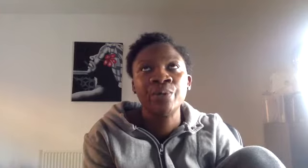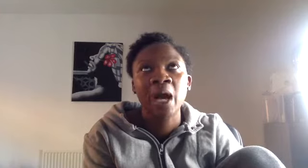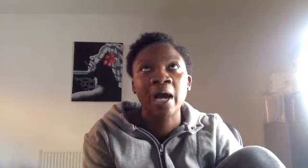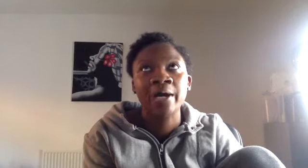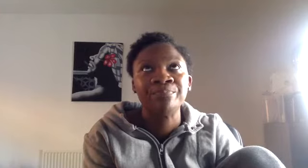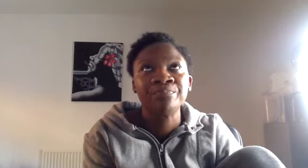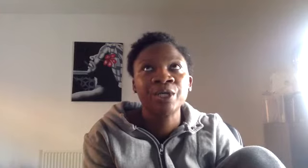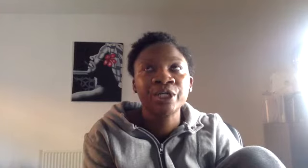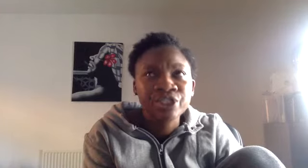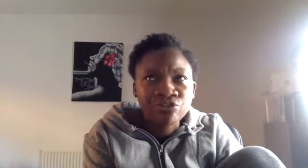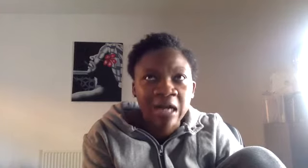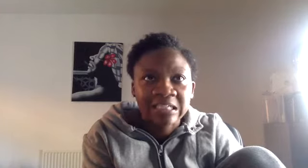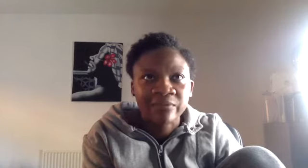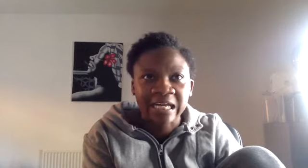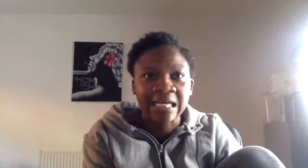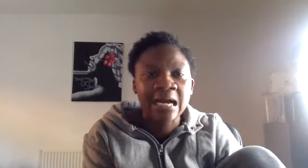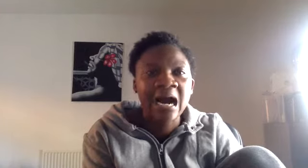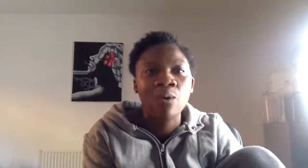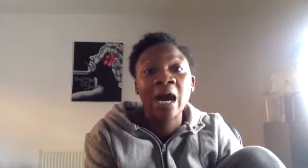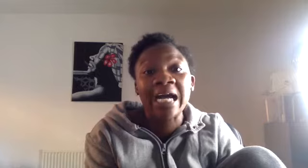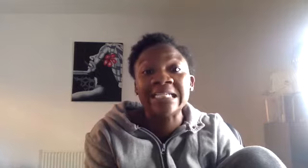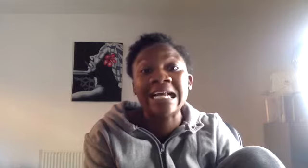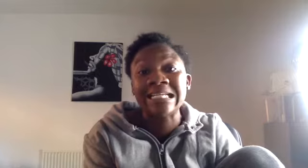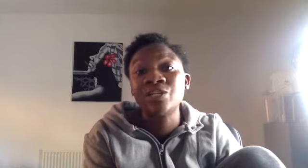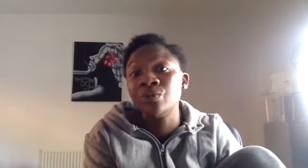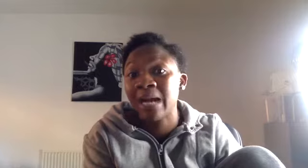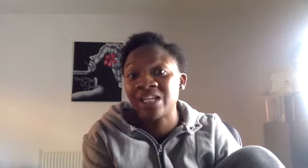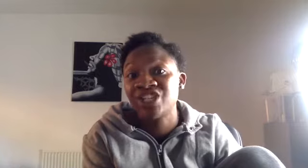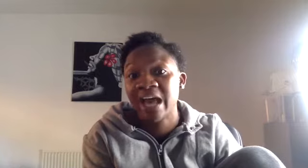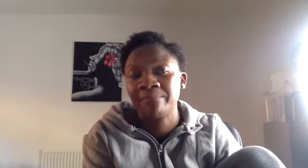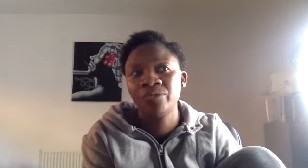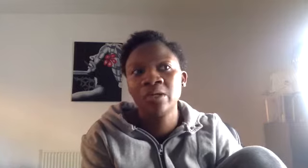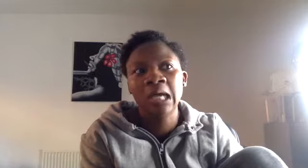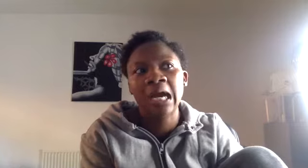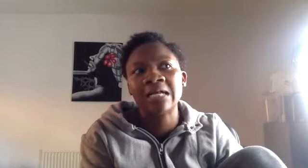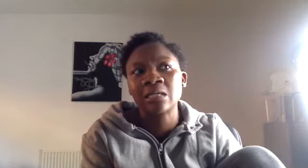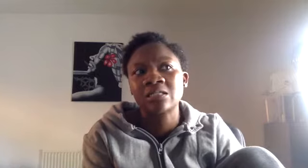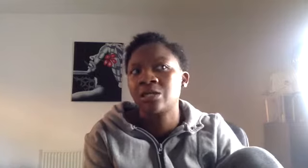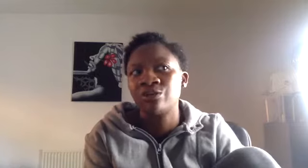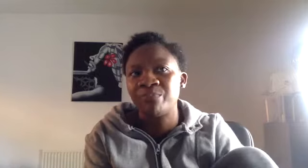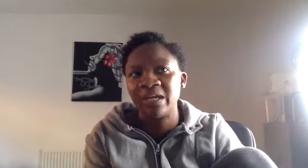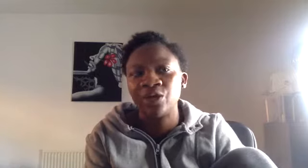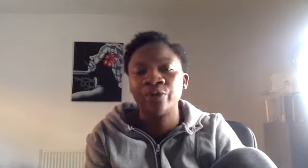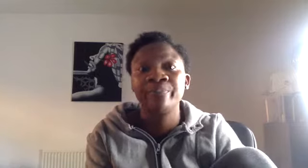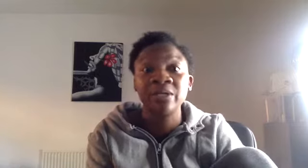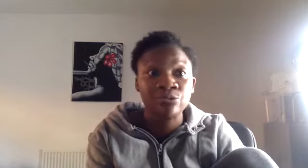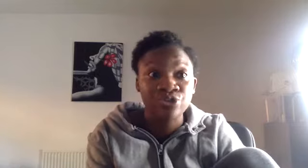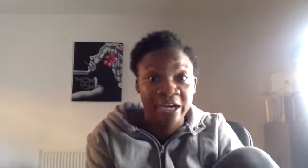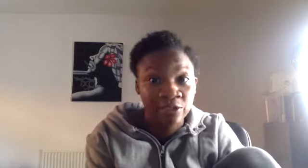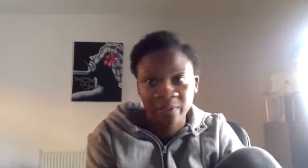constructively how I intended to manage them. And I started off bringing on personal trainers because